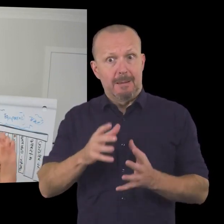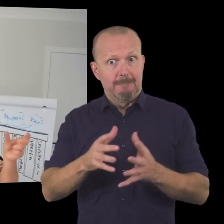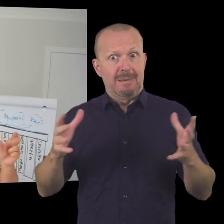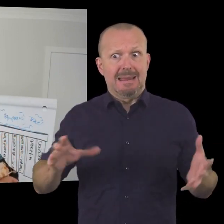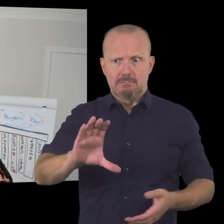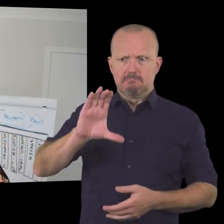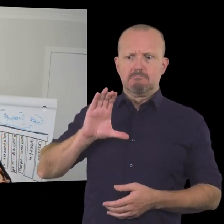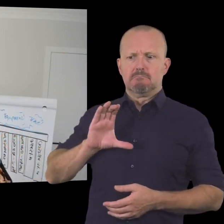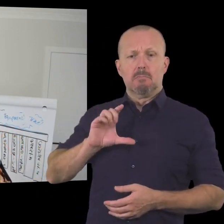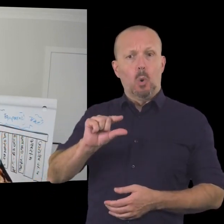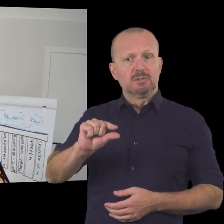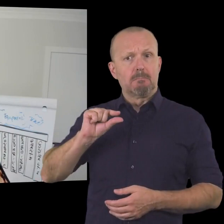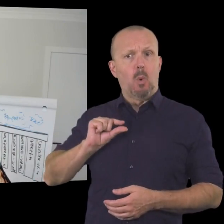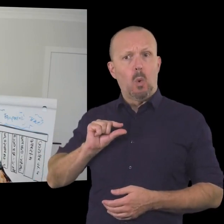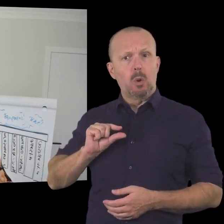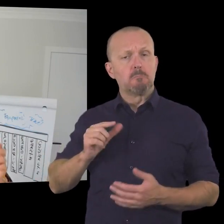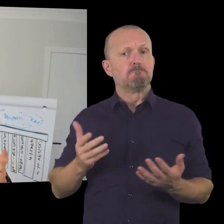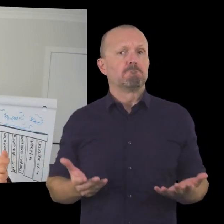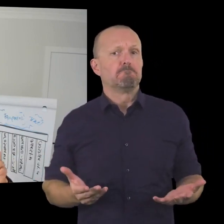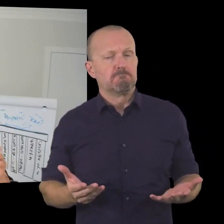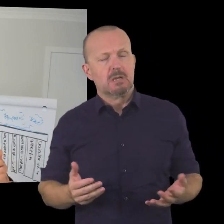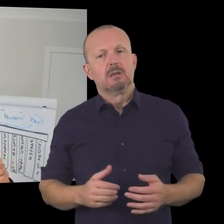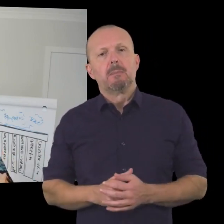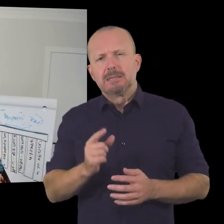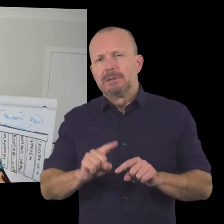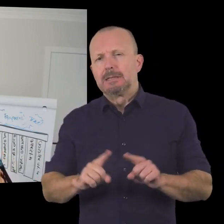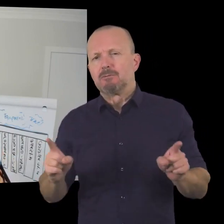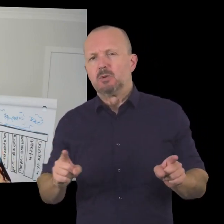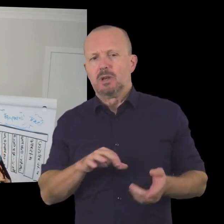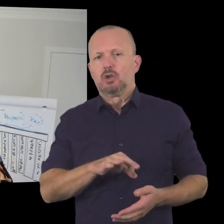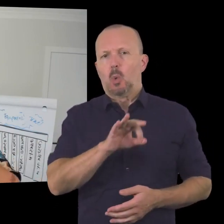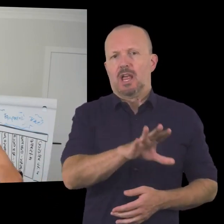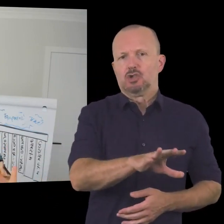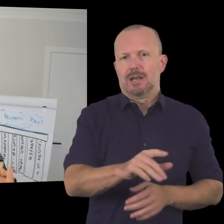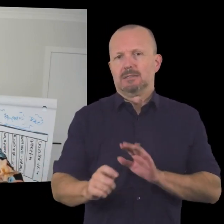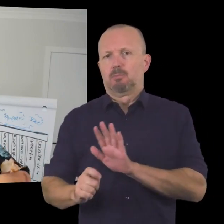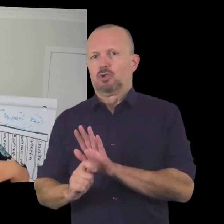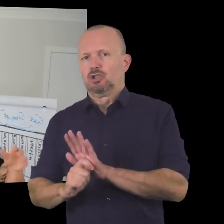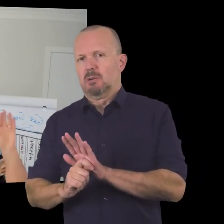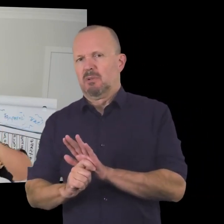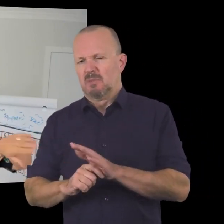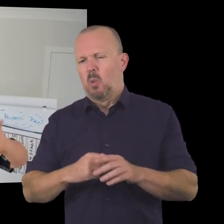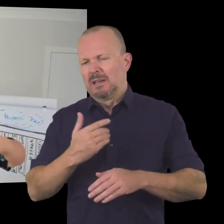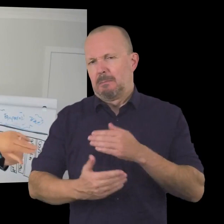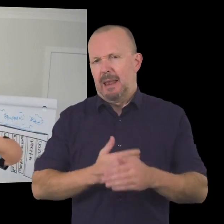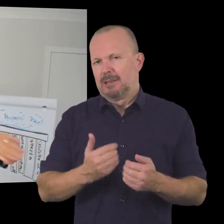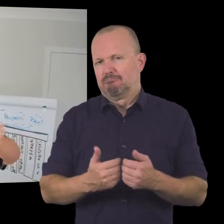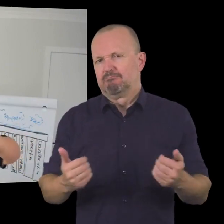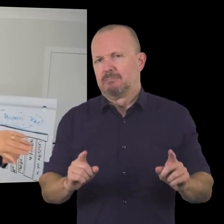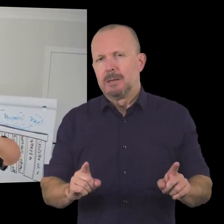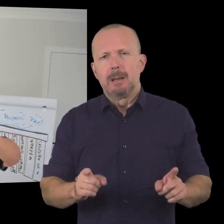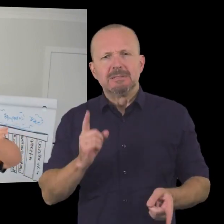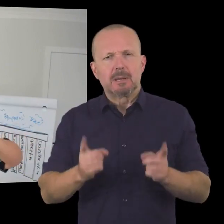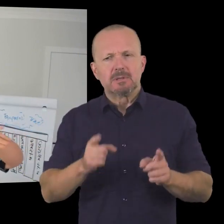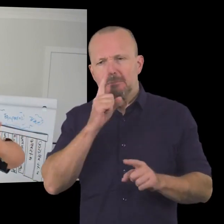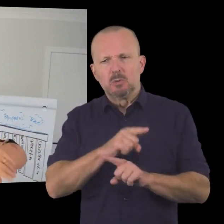to talk about the difference between definition and sponsor donations and sponsorship in just a second but quite often i get the question of you know we want to bypass all those small